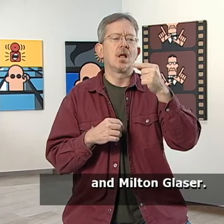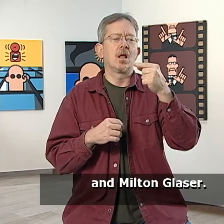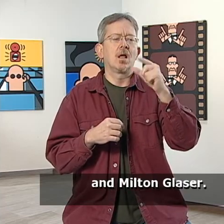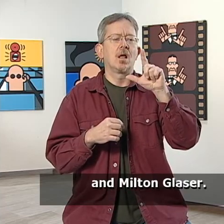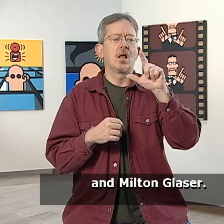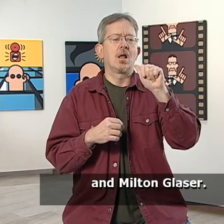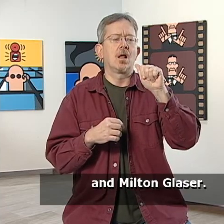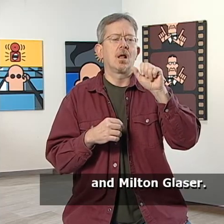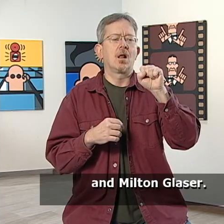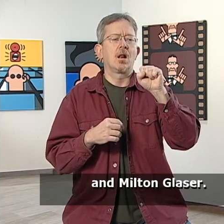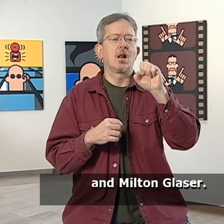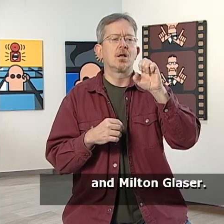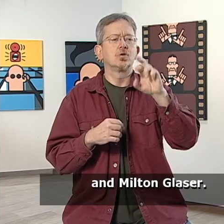and Milton Glaser.